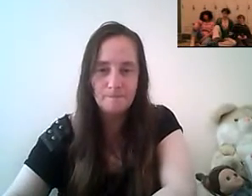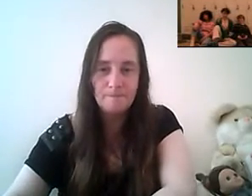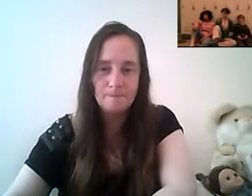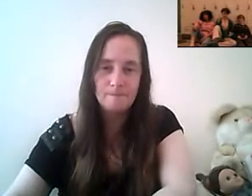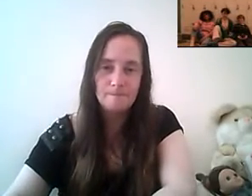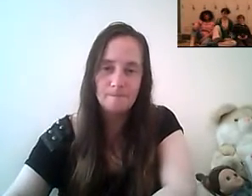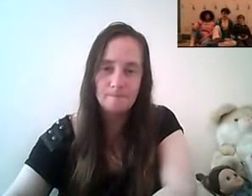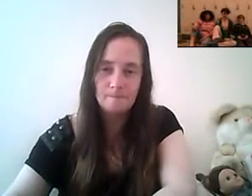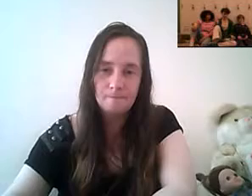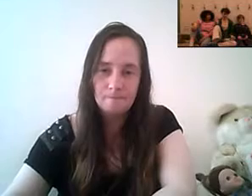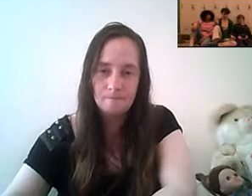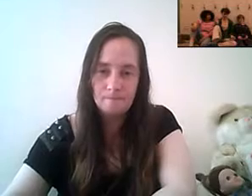i need takers